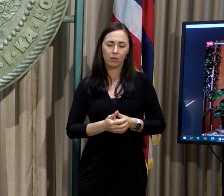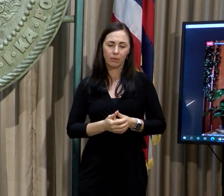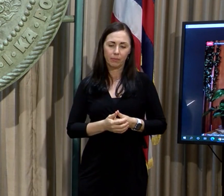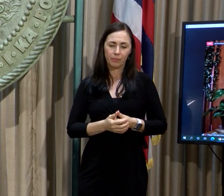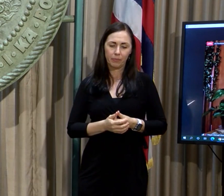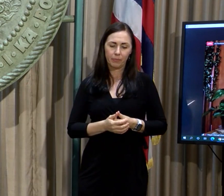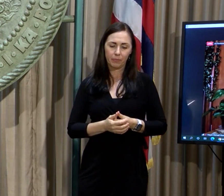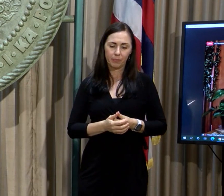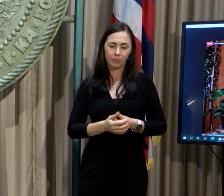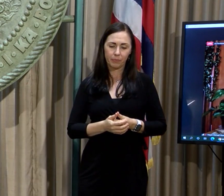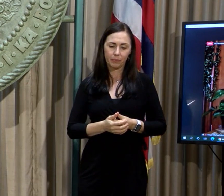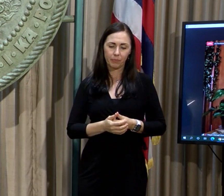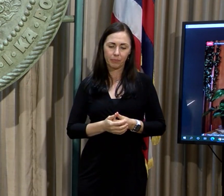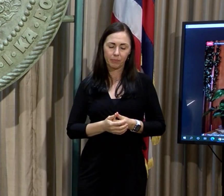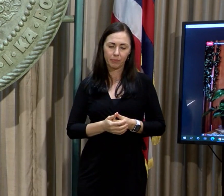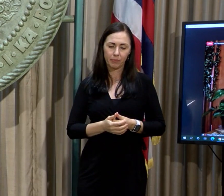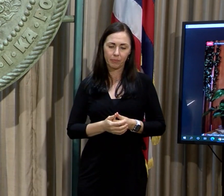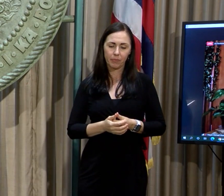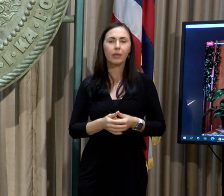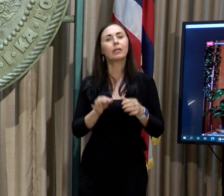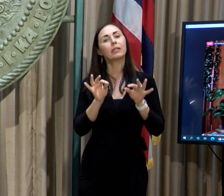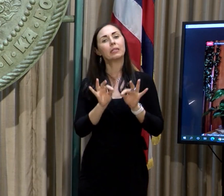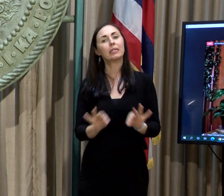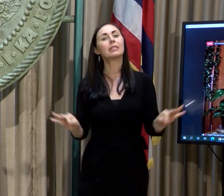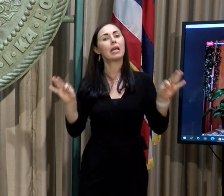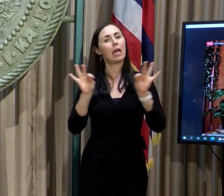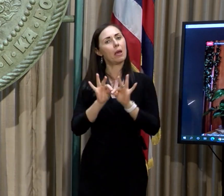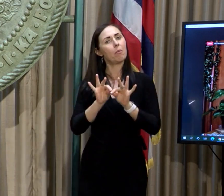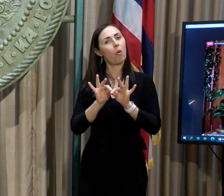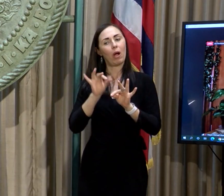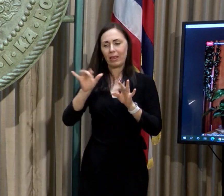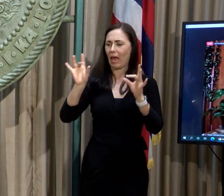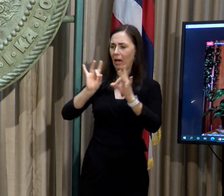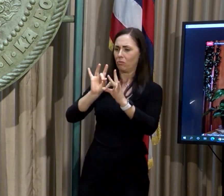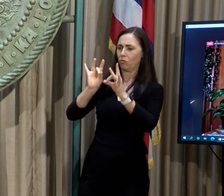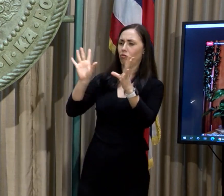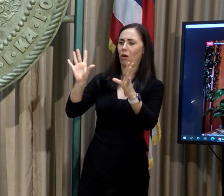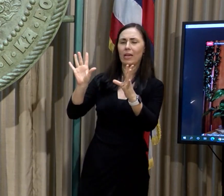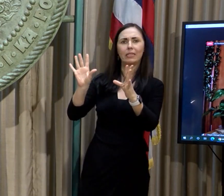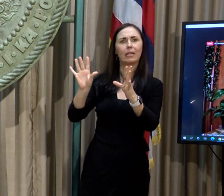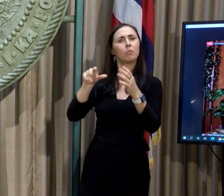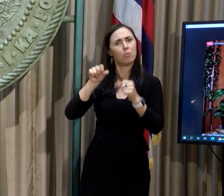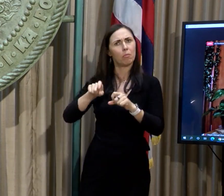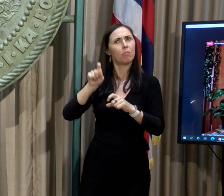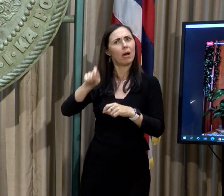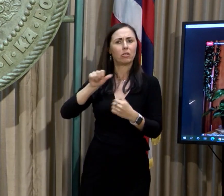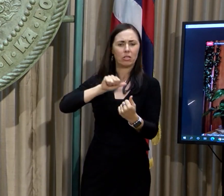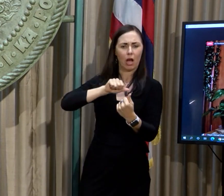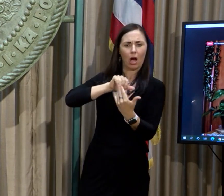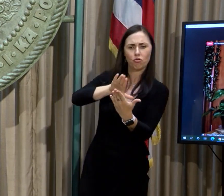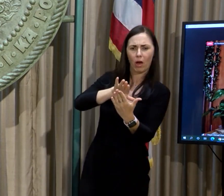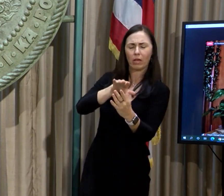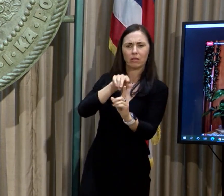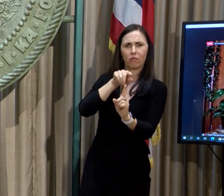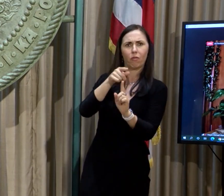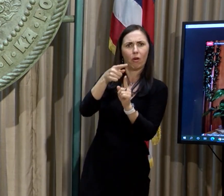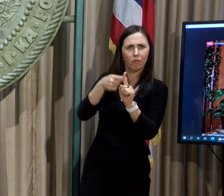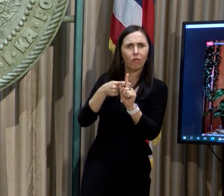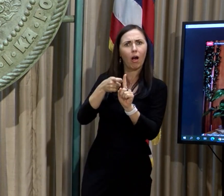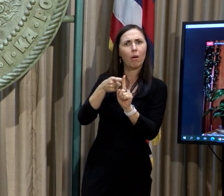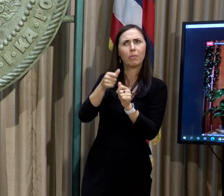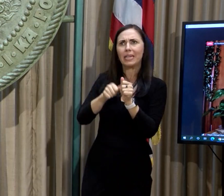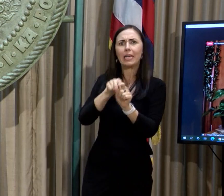we attack this crisis as an all-of-community effort. We felt that it was very important